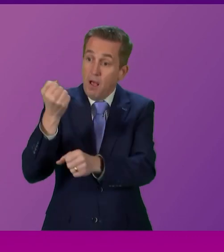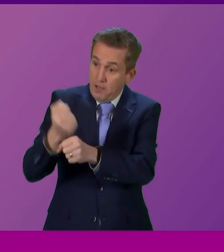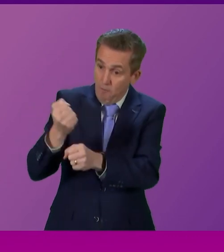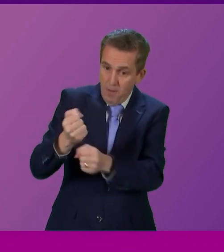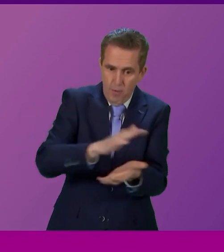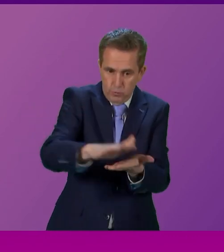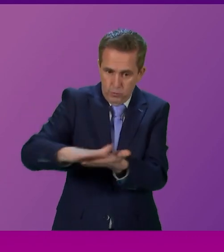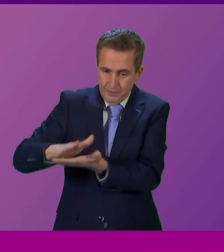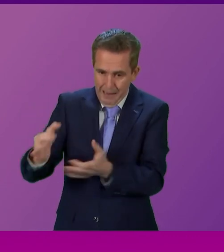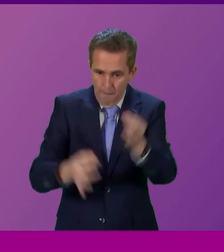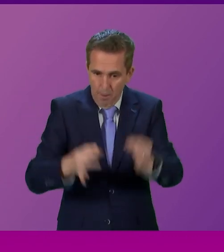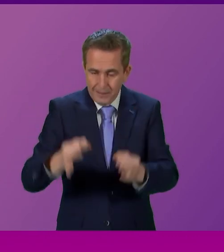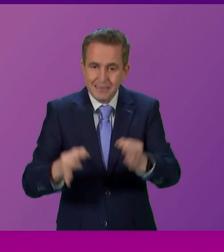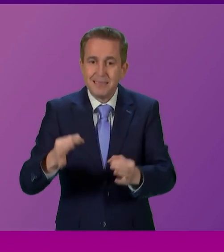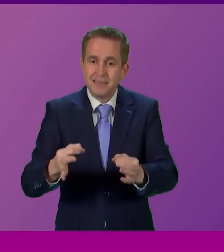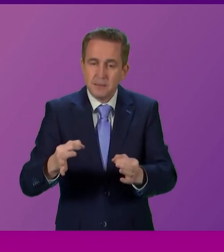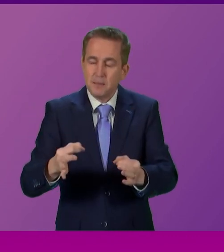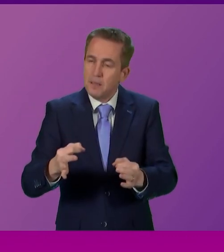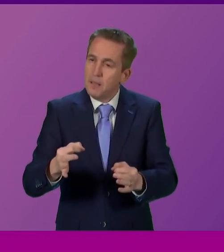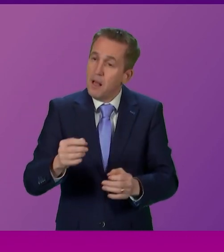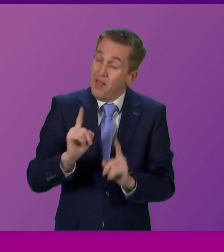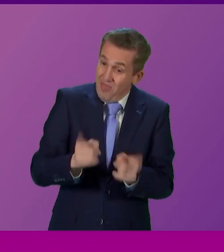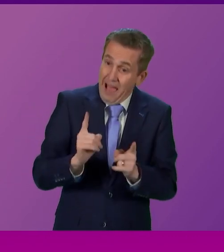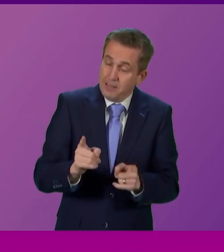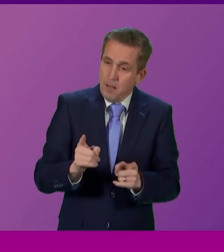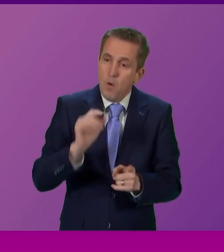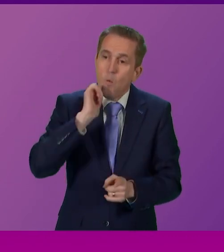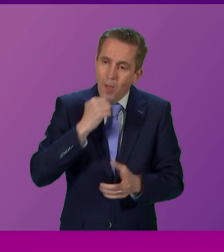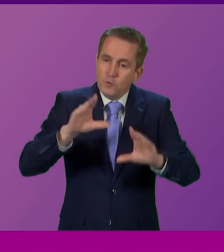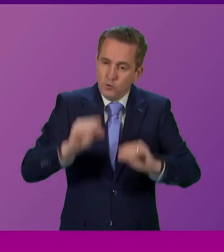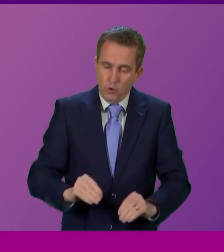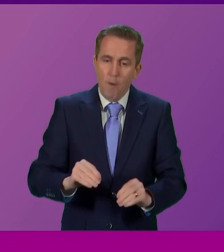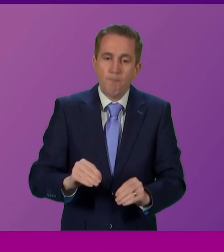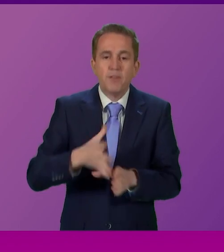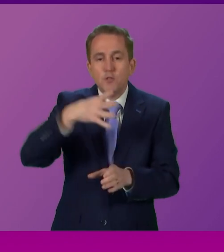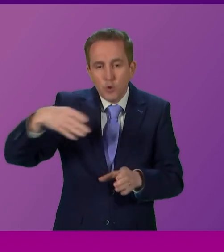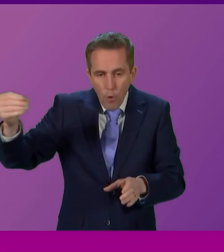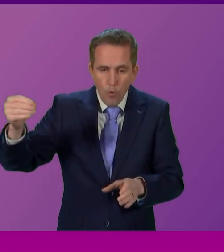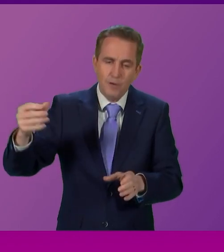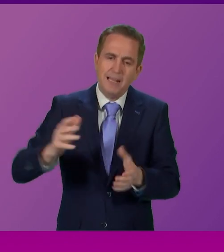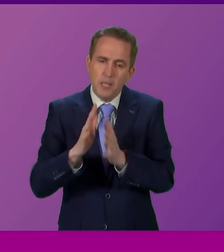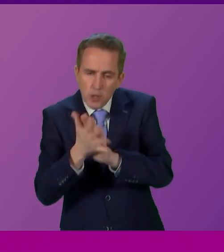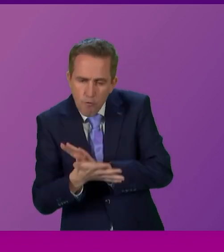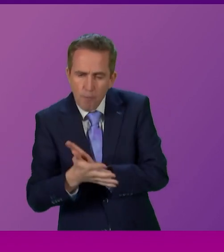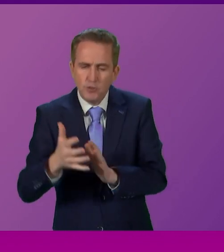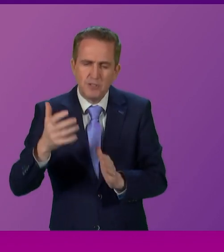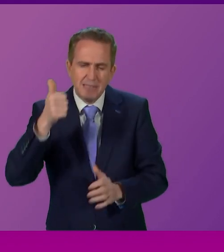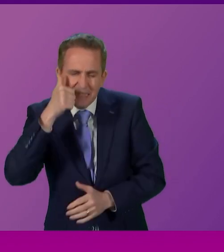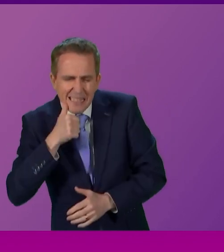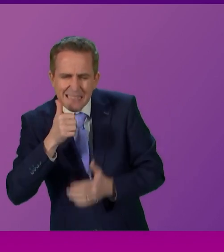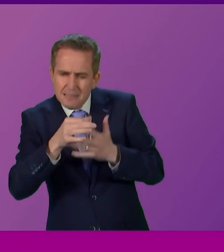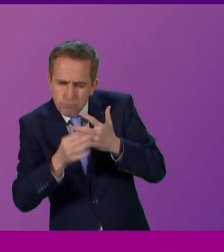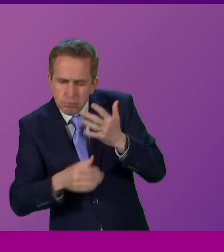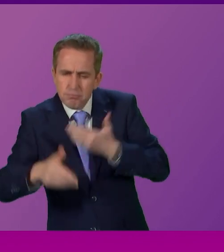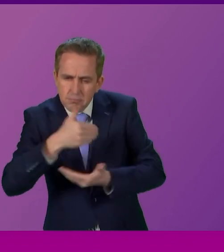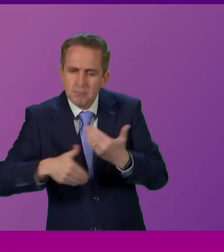up politics, bringing an end, presiding officer. An end to the years of Tory sleaze and corruption. That is the choice that is now in front of us.